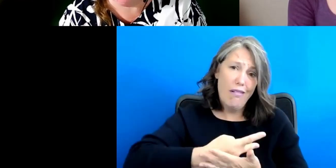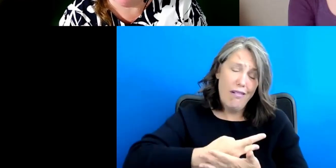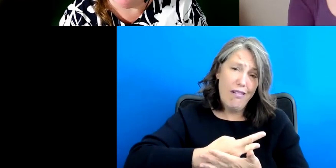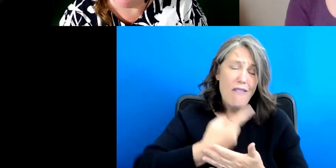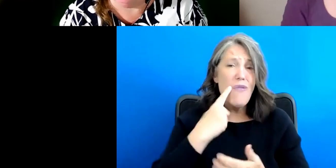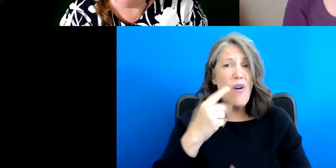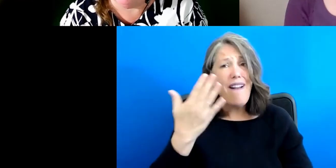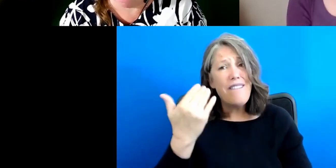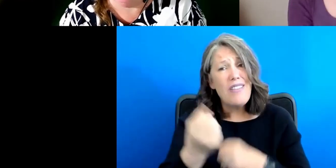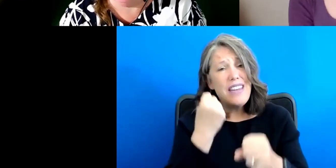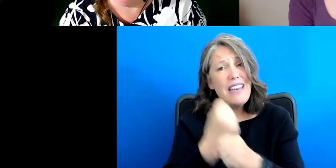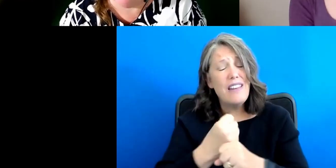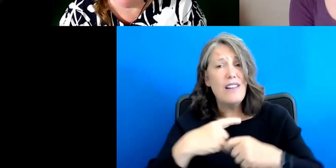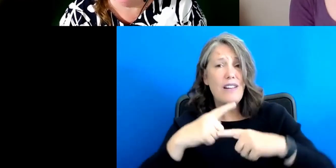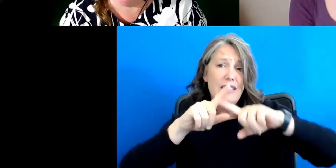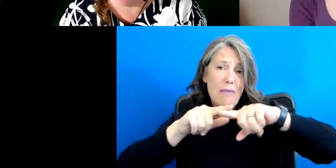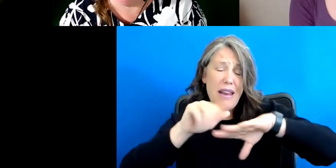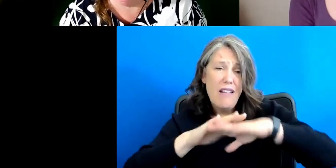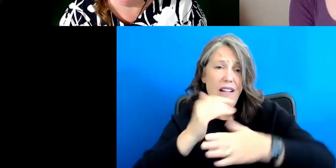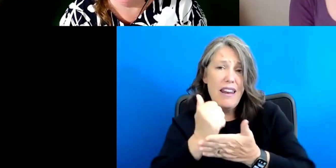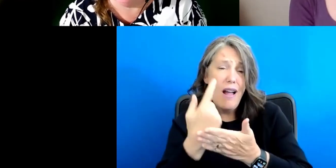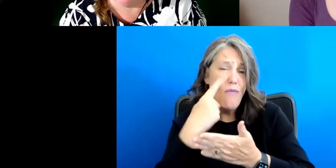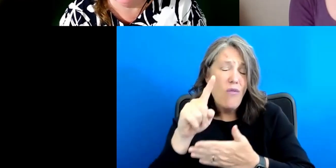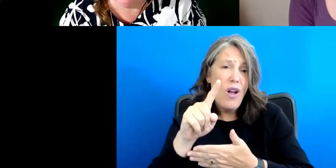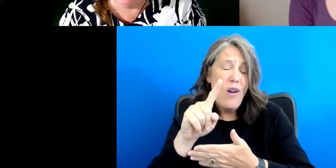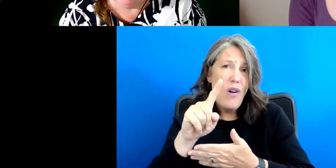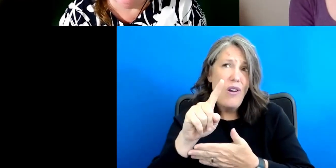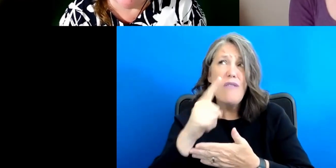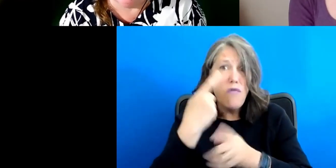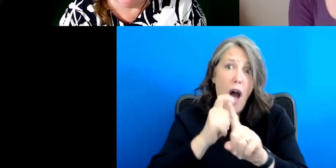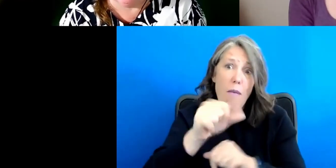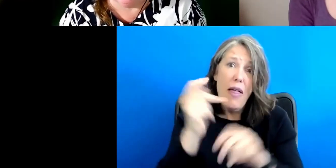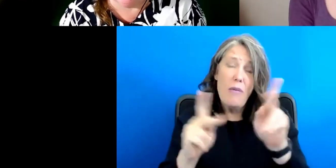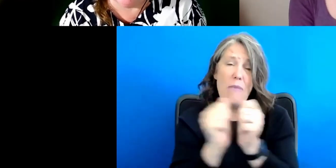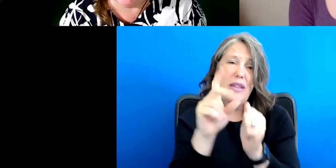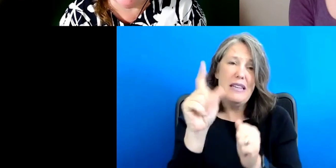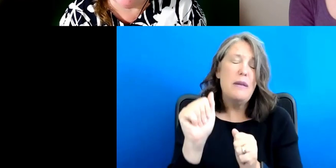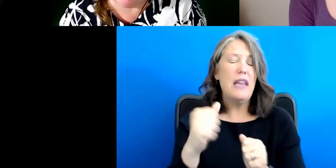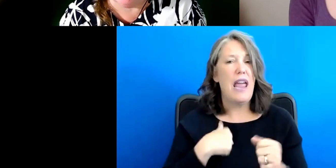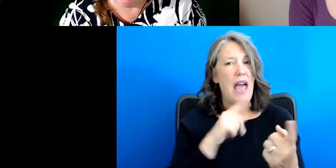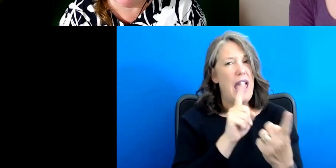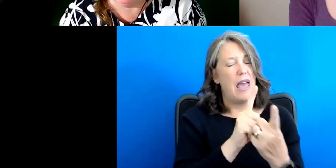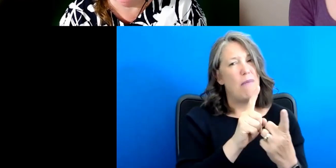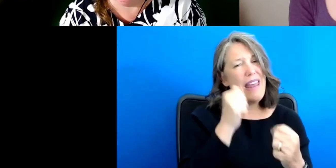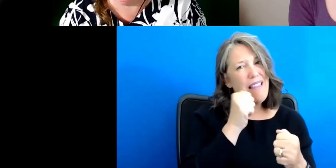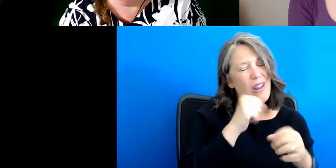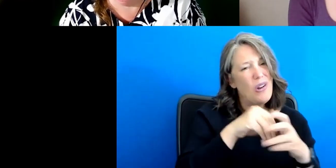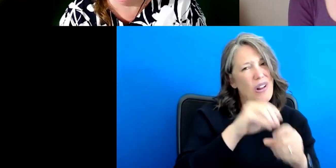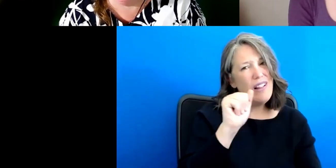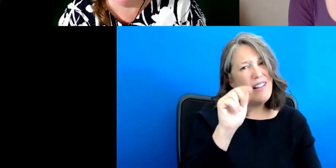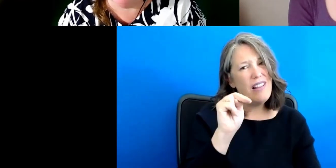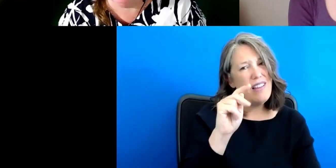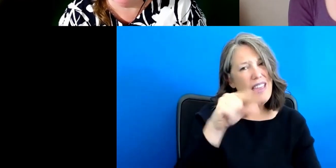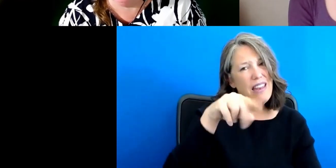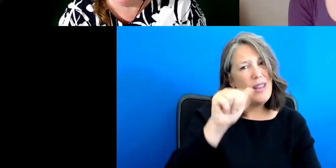years, relying on the help of other advocates with disabilities. I met a little girl in Antigua that couldn't go to school